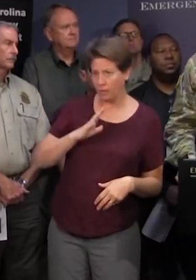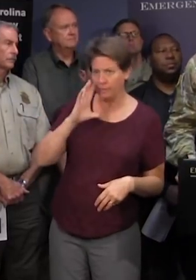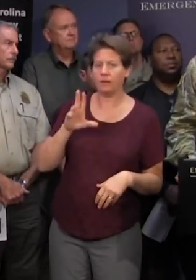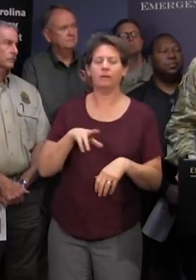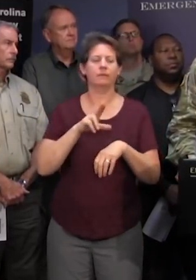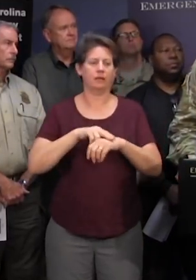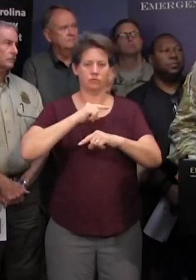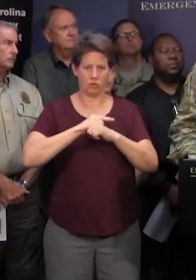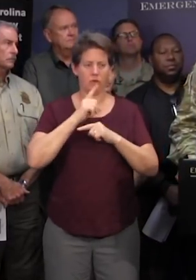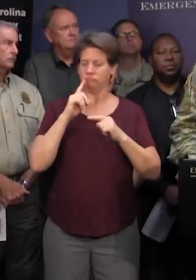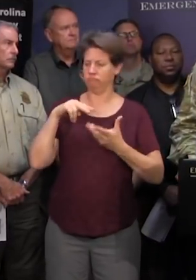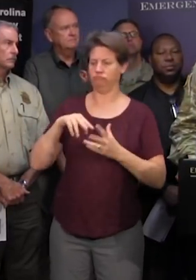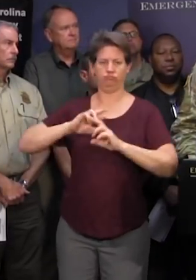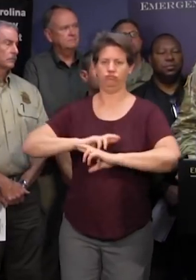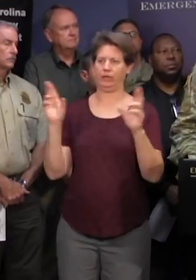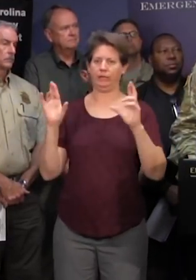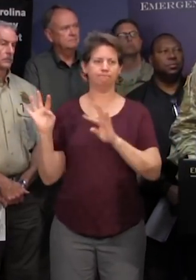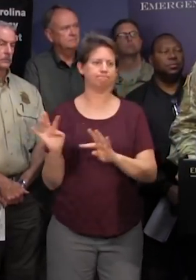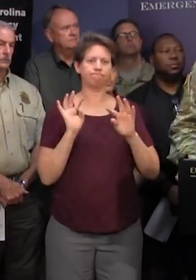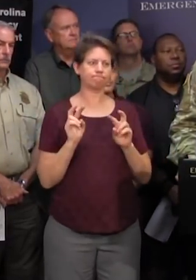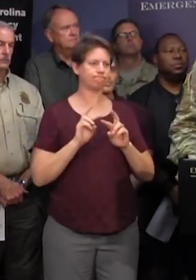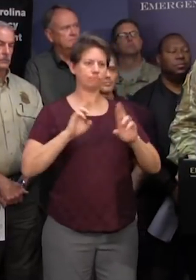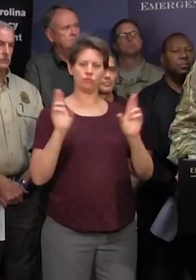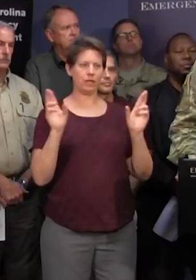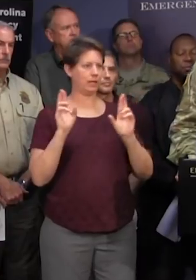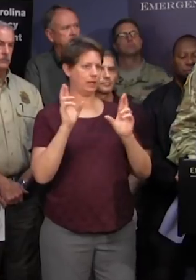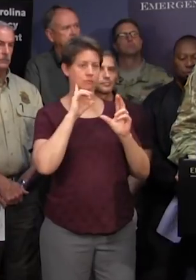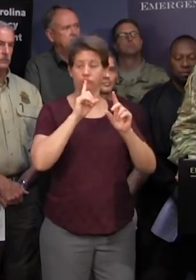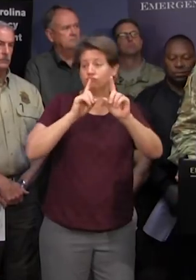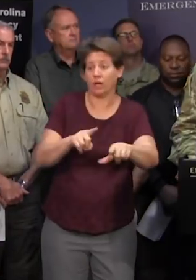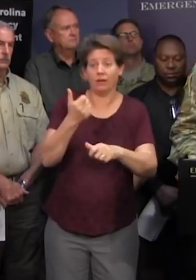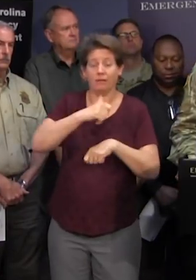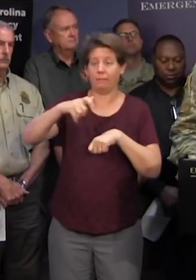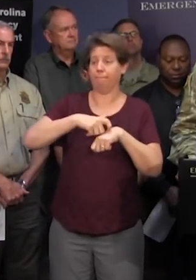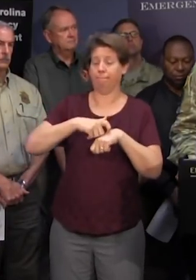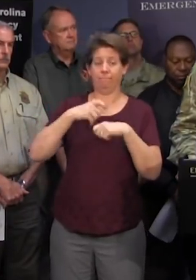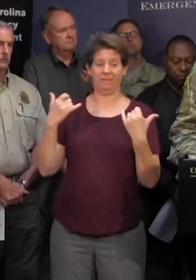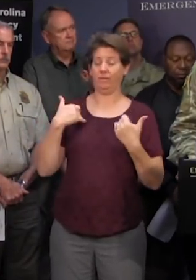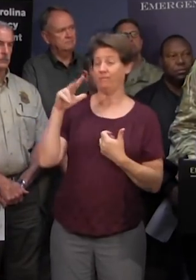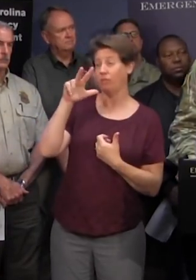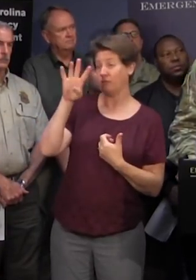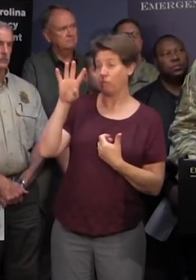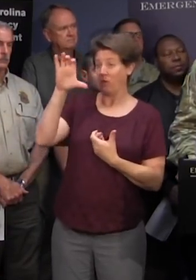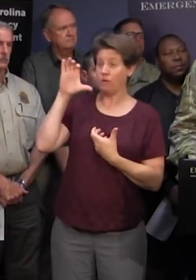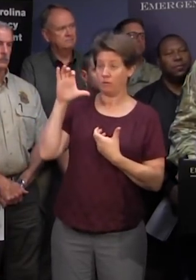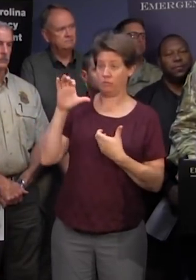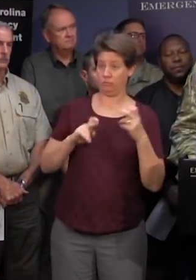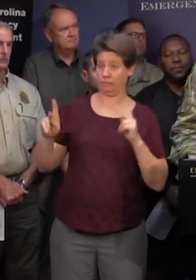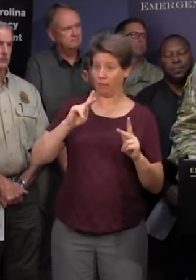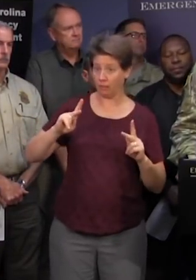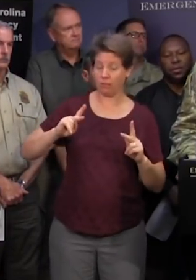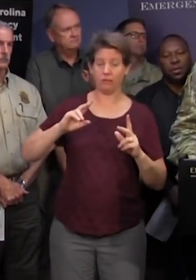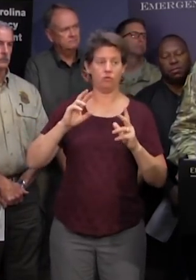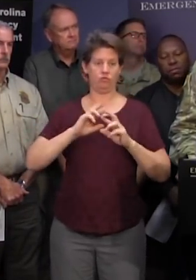national guard stand prepared to continue to respond to this this emergency we have right now over 3400 uh... personnel